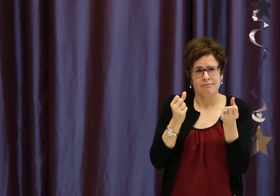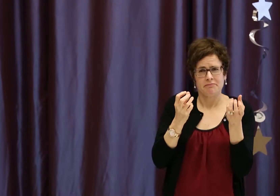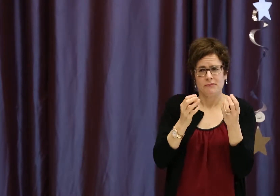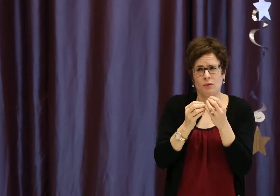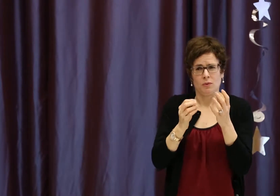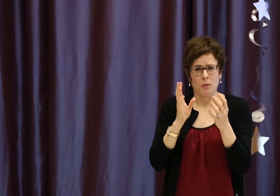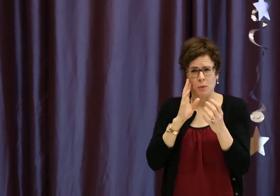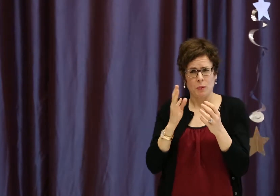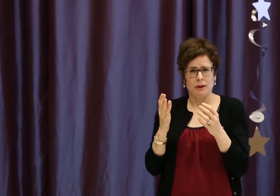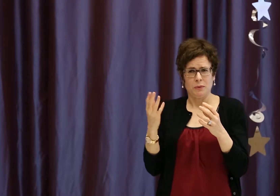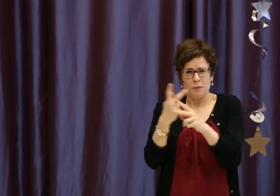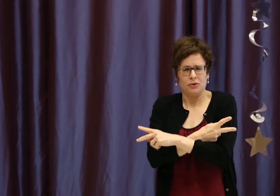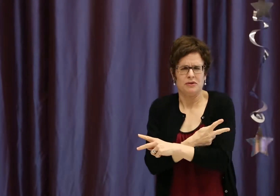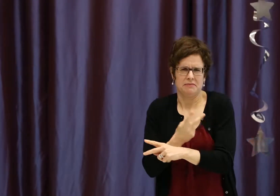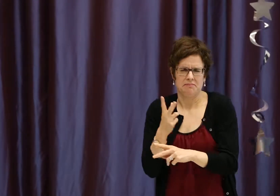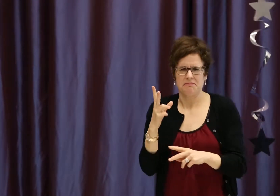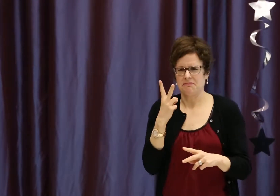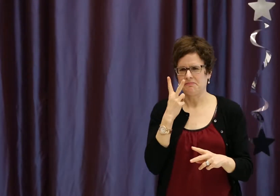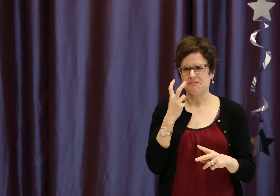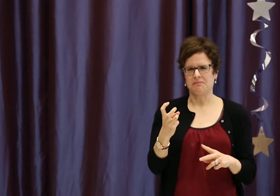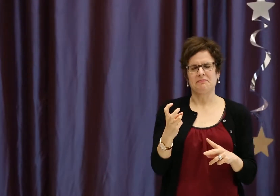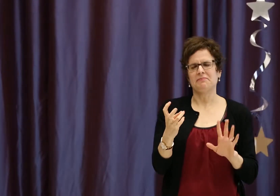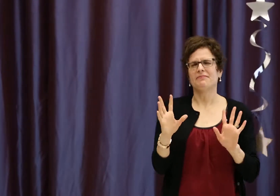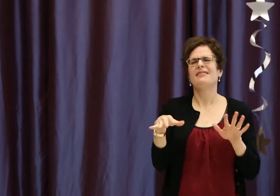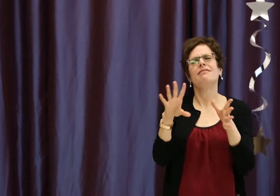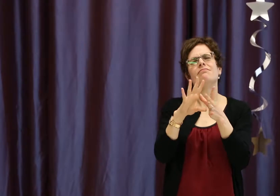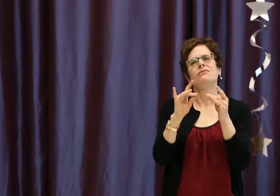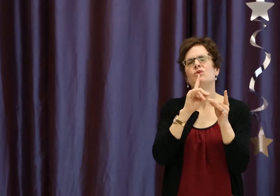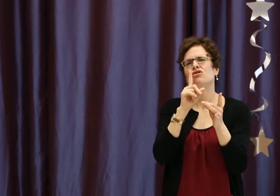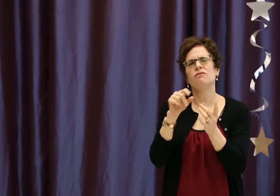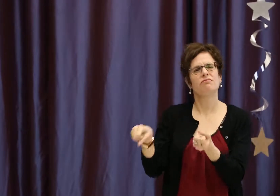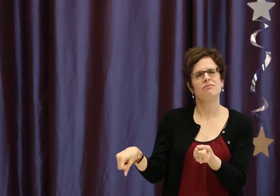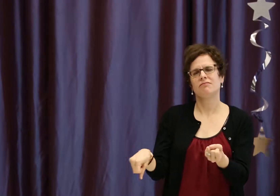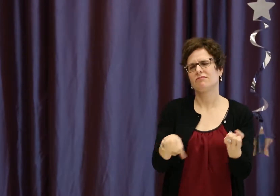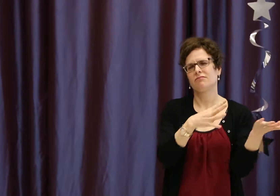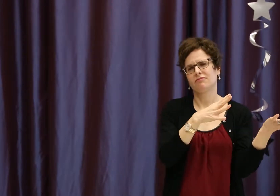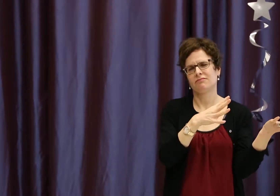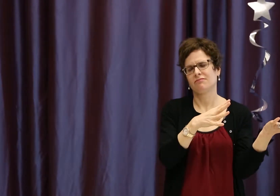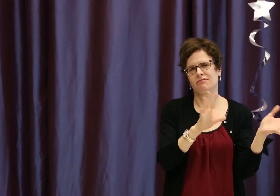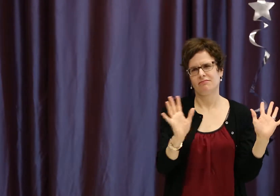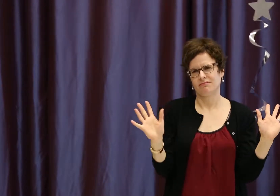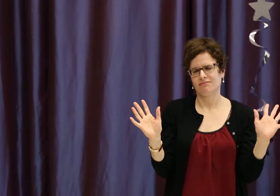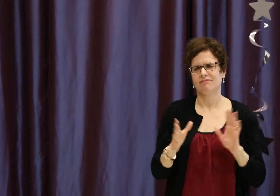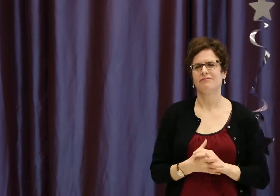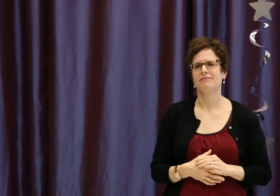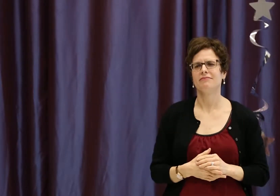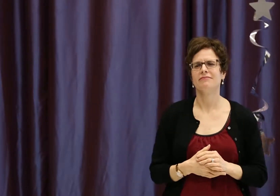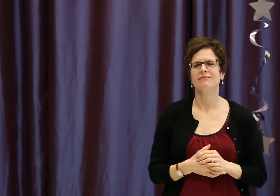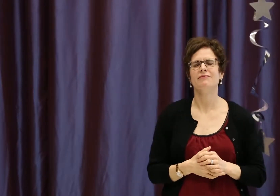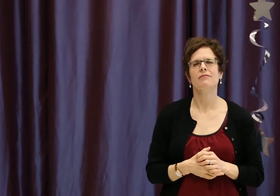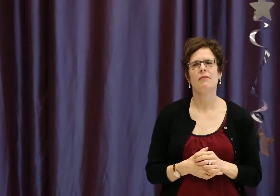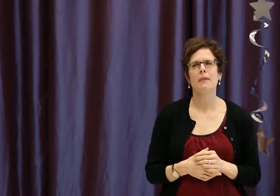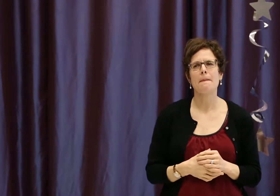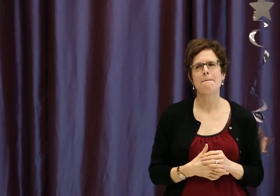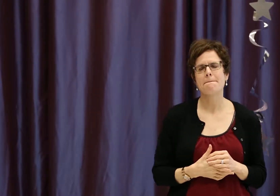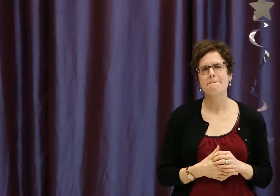So if we're able to support parents in learning a sign language, will there still be that linguistic delay there? I don't think so.